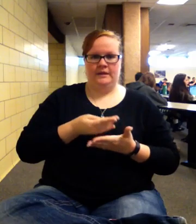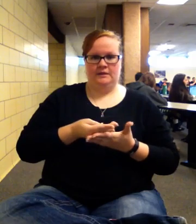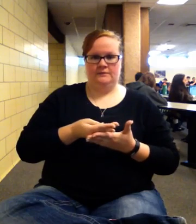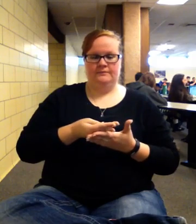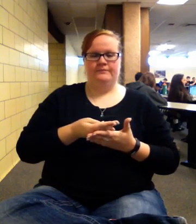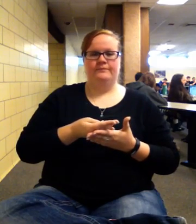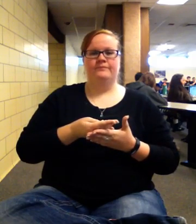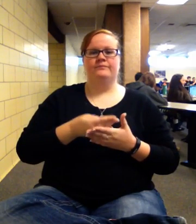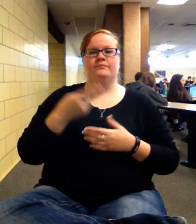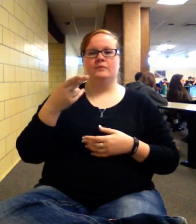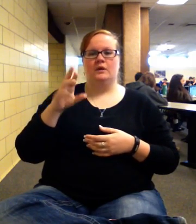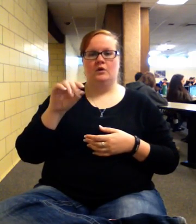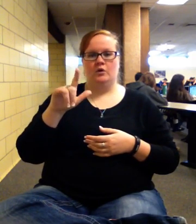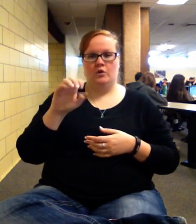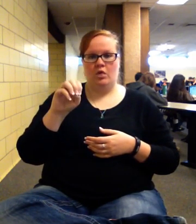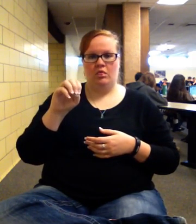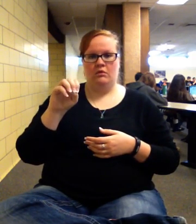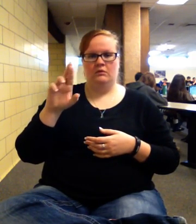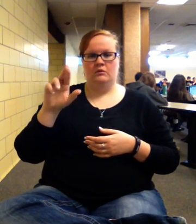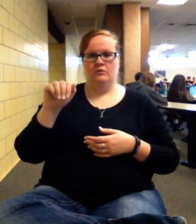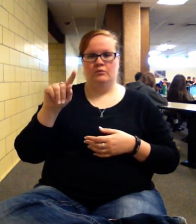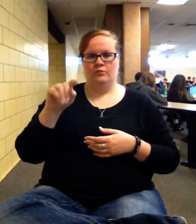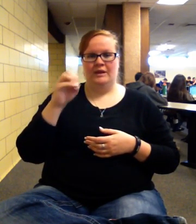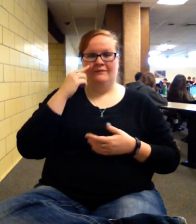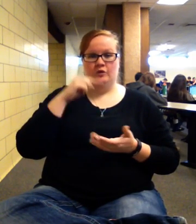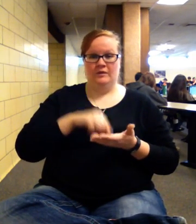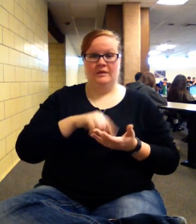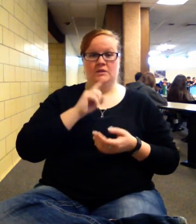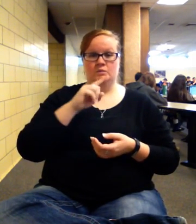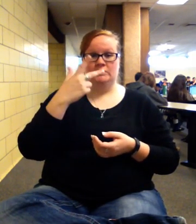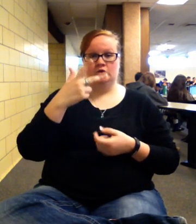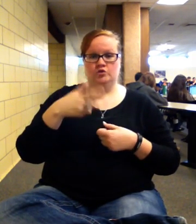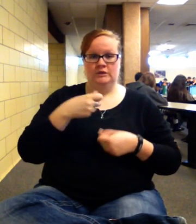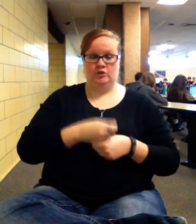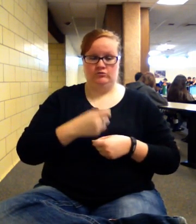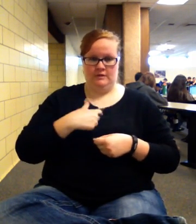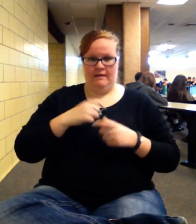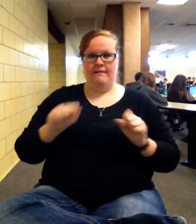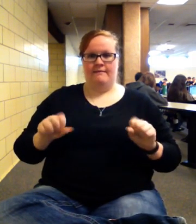hurdle rate for this one was 3 years so I can accept the project. shift.